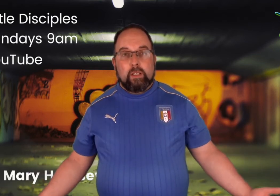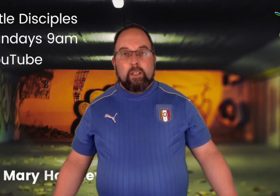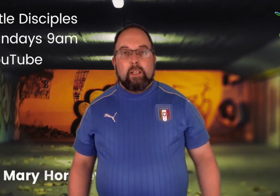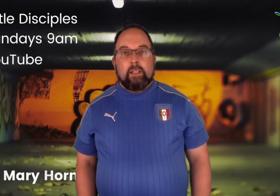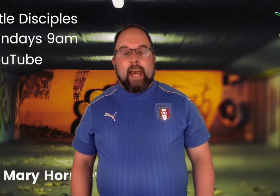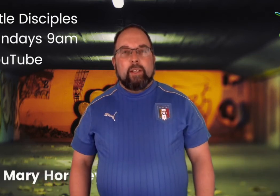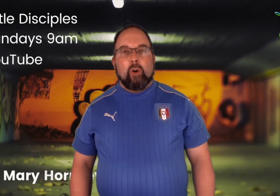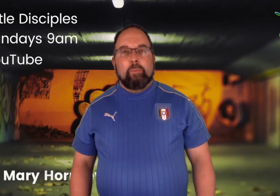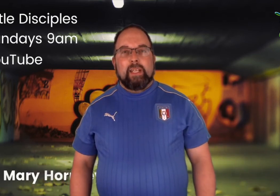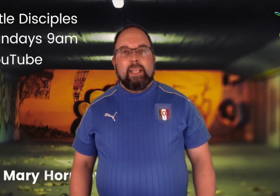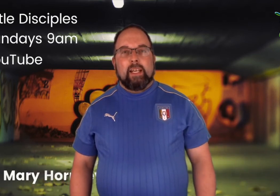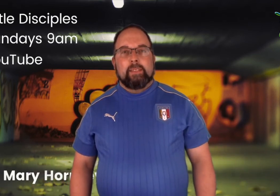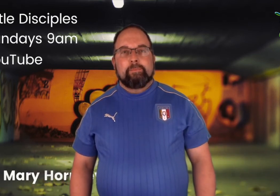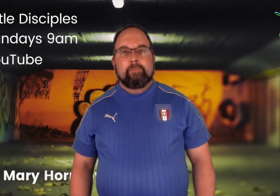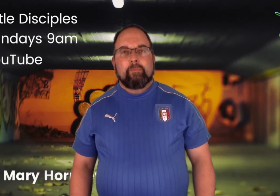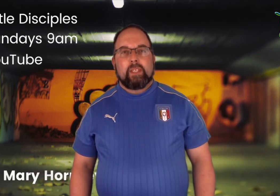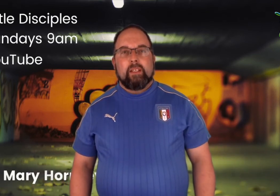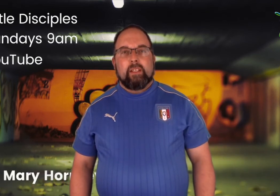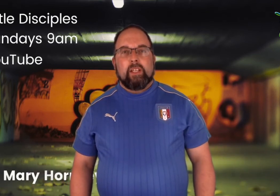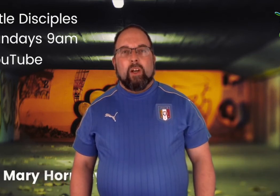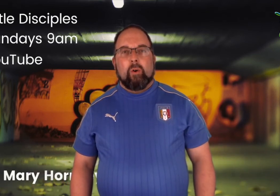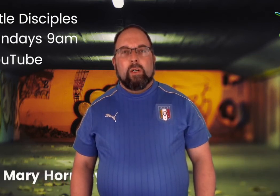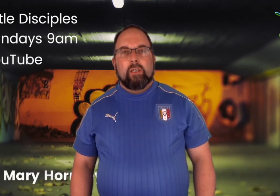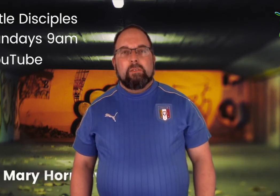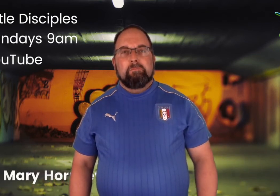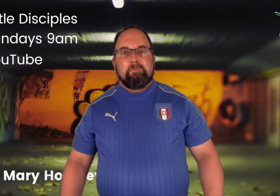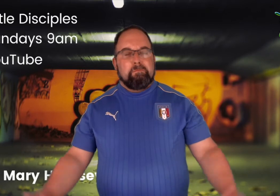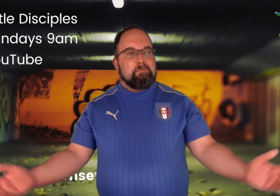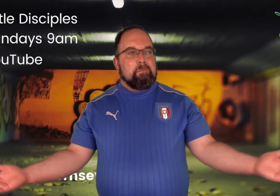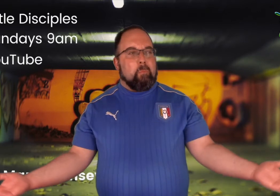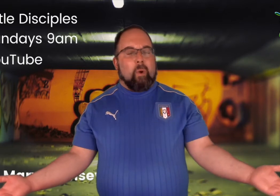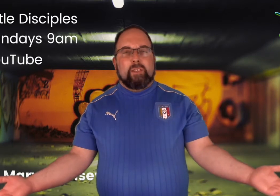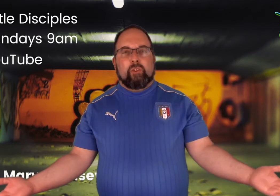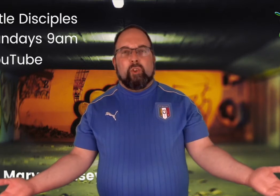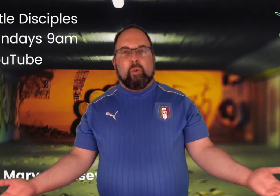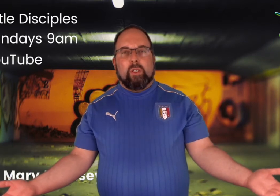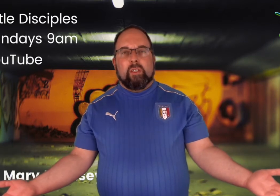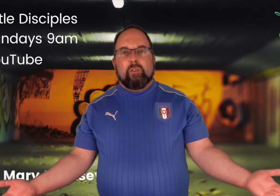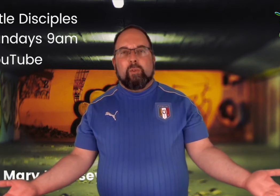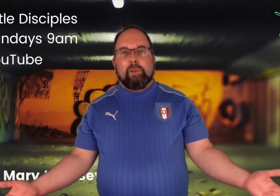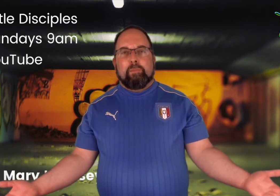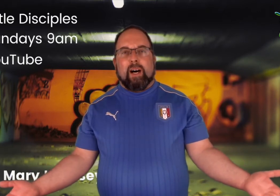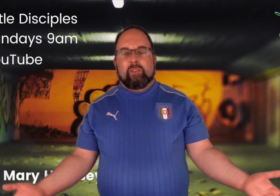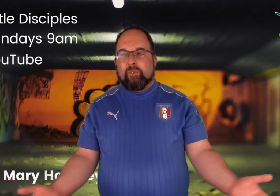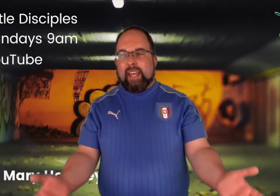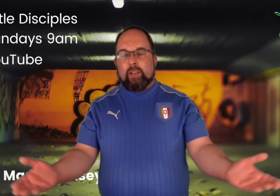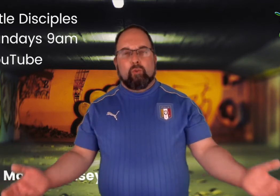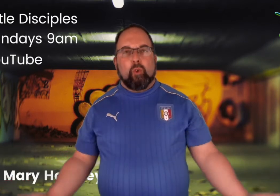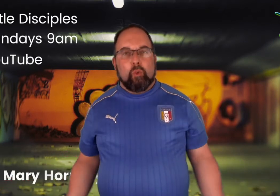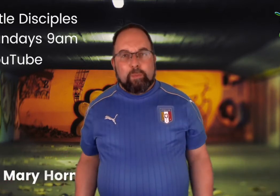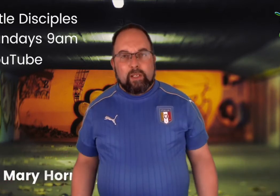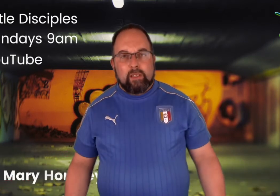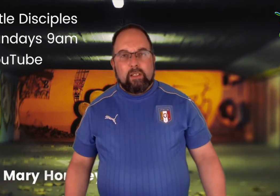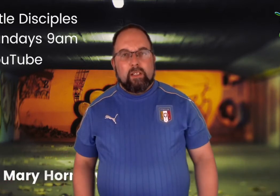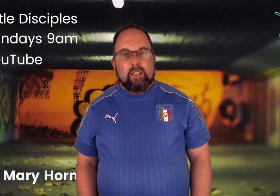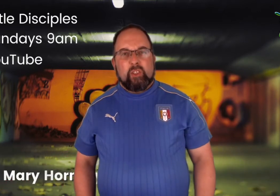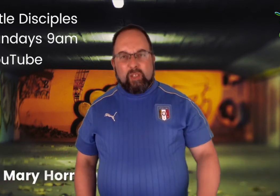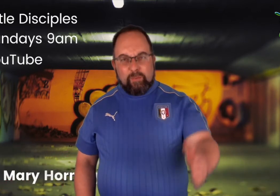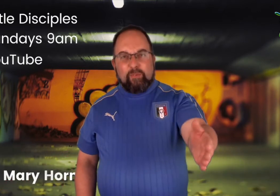that nobody, you know, wants you to be part of their group? Do you ever feel